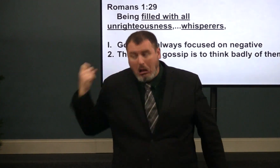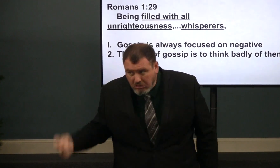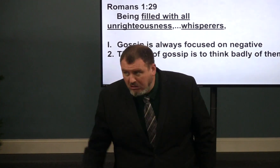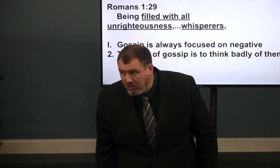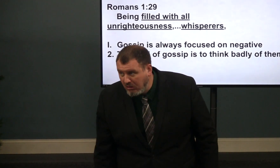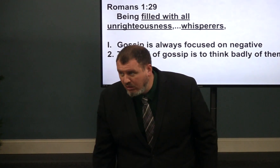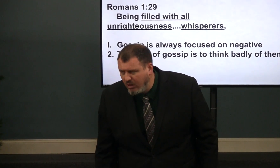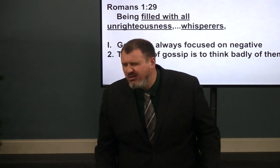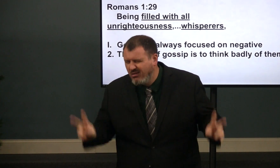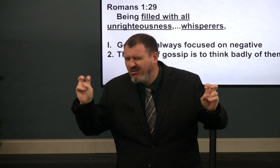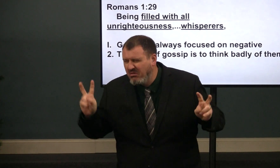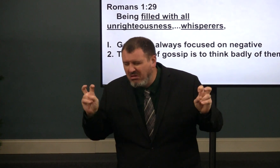Now, Big's shoes are ugly.